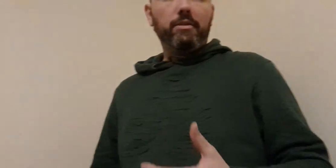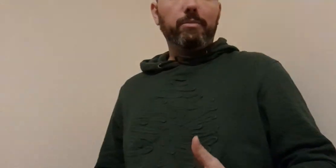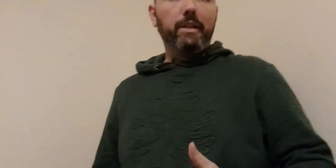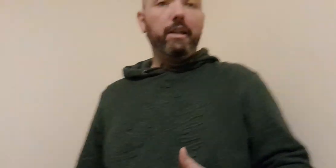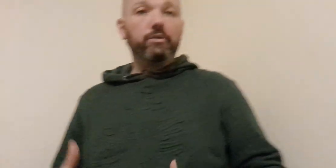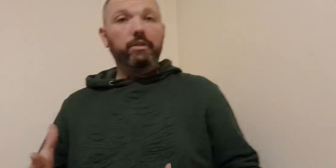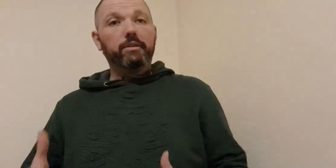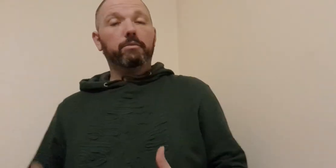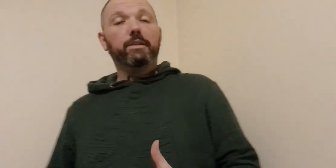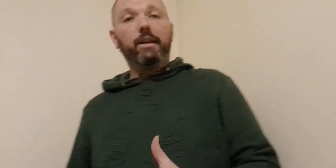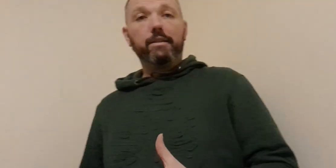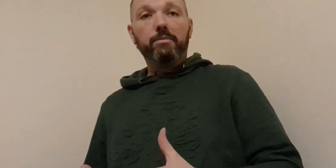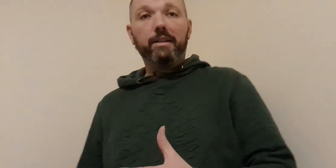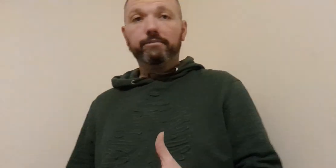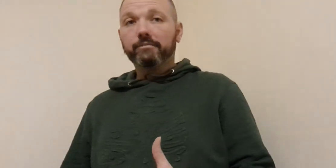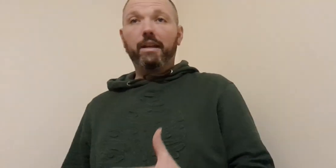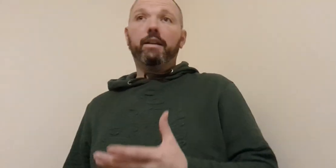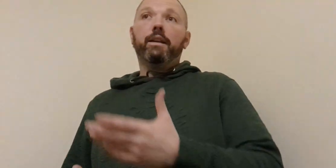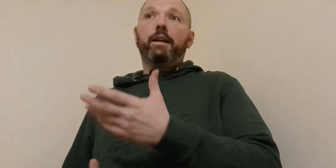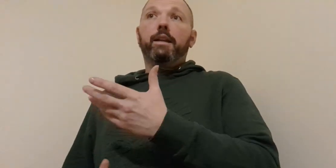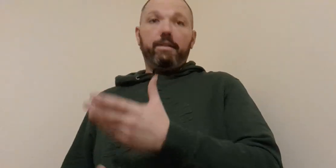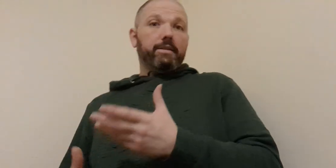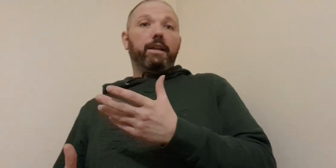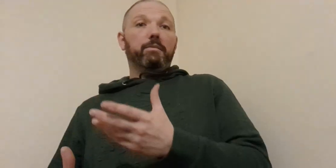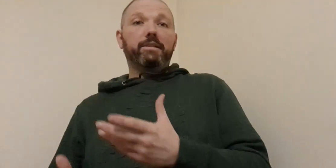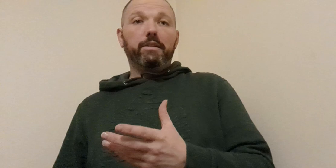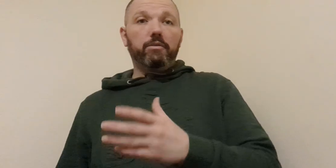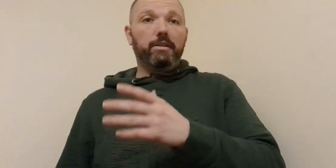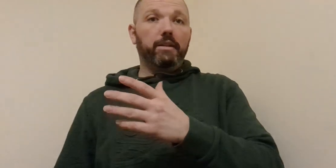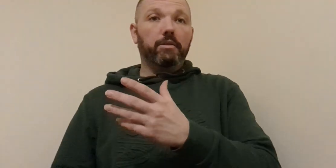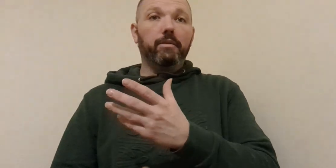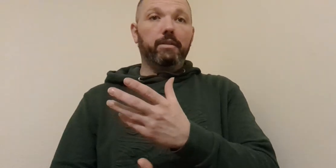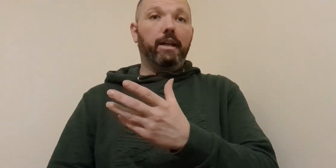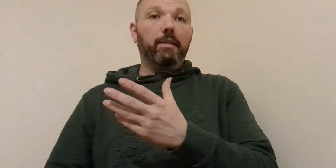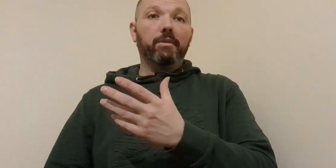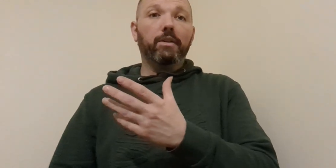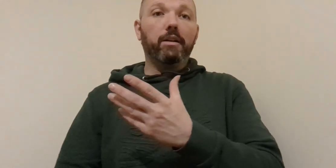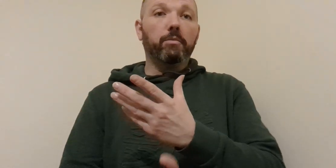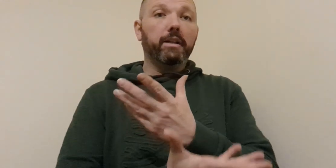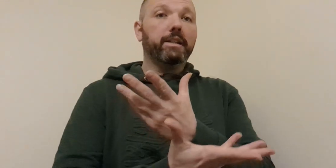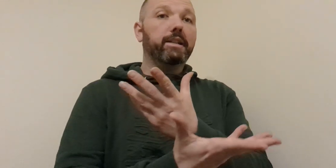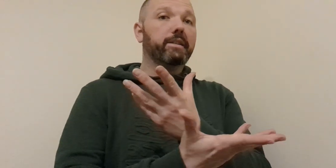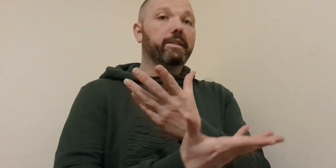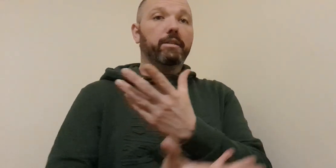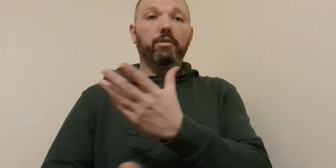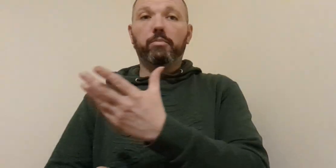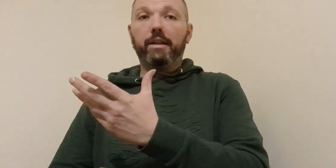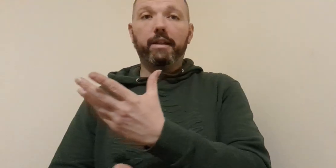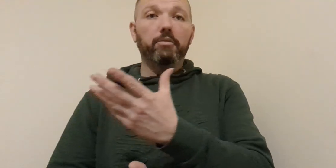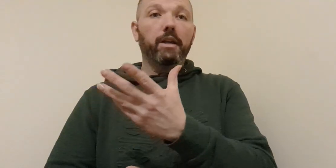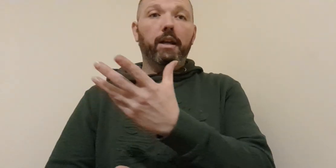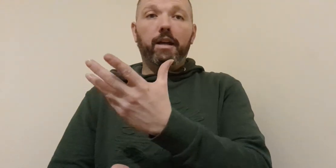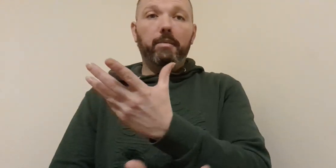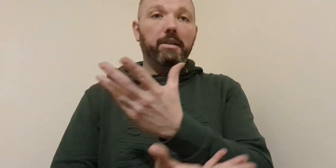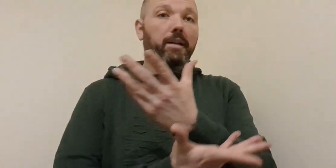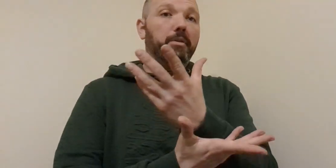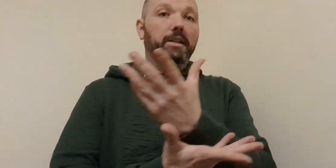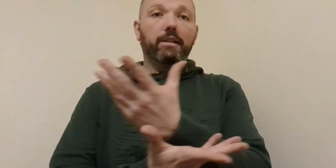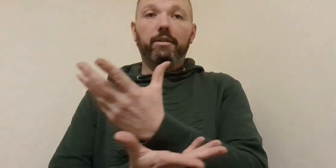a sublocation like with that as well. Same let's say like like the flock of wild geese let's like go break out I mean that particular